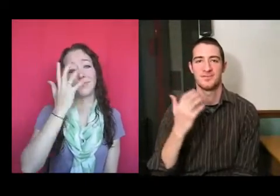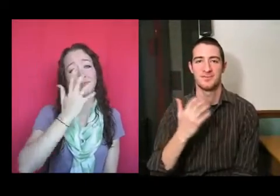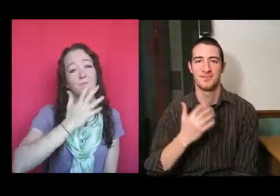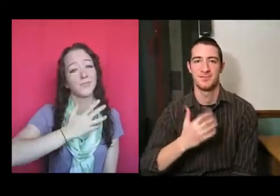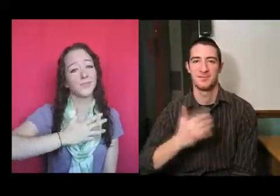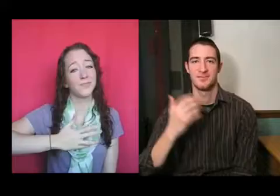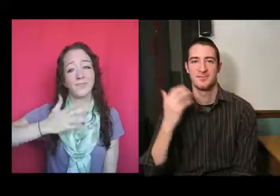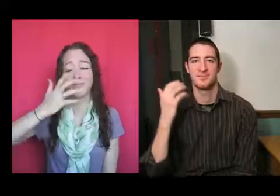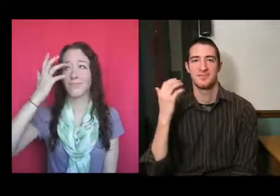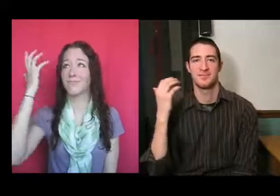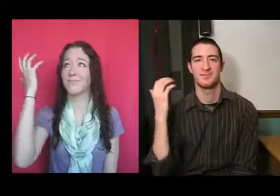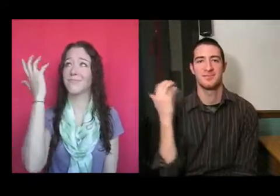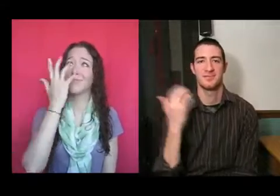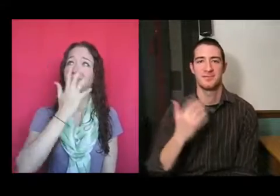yourself.